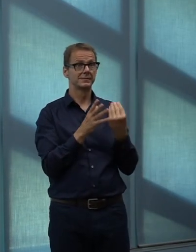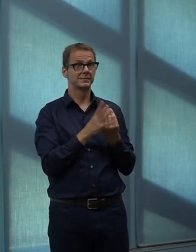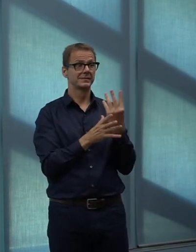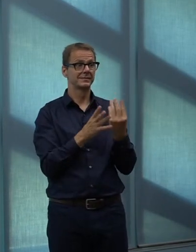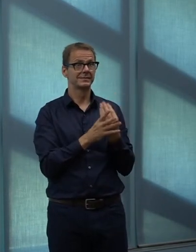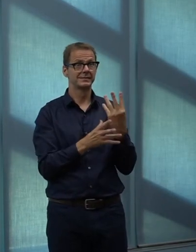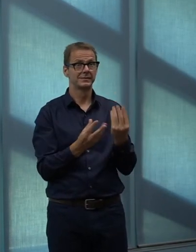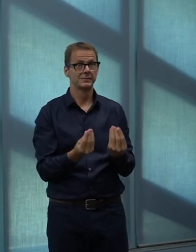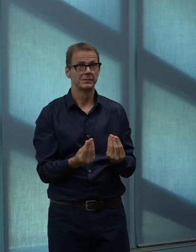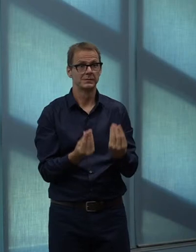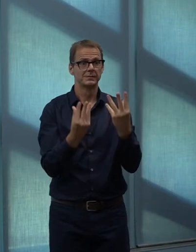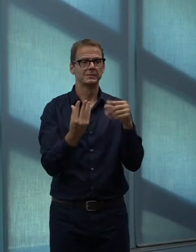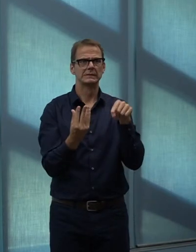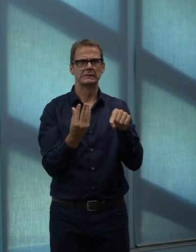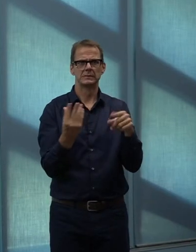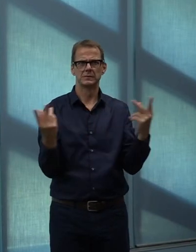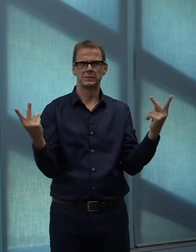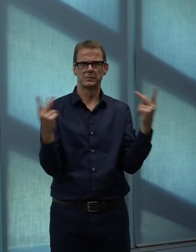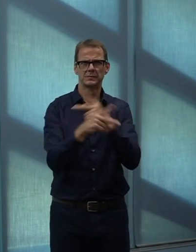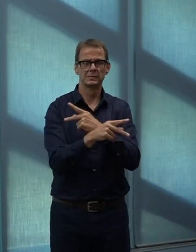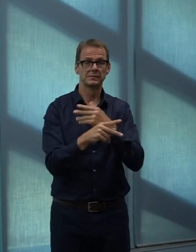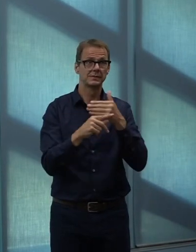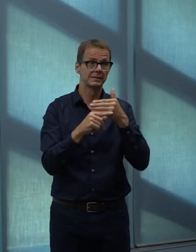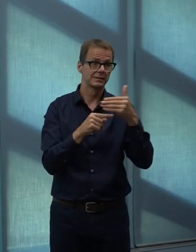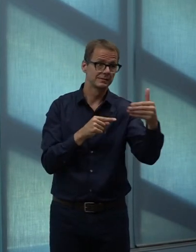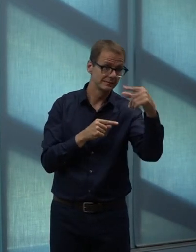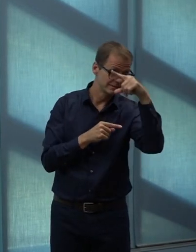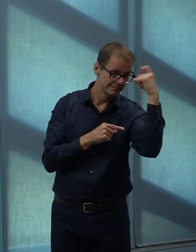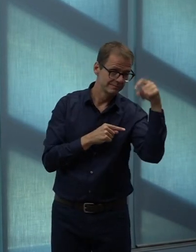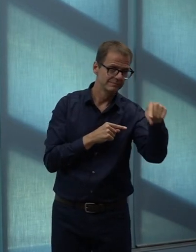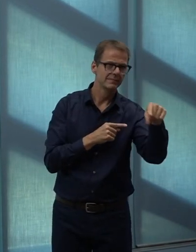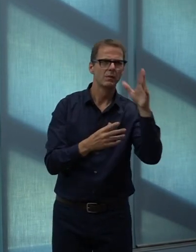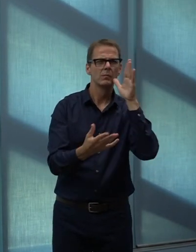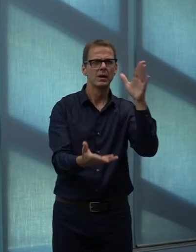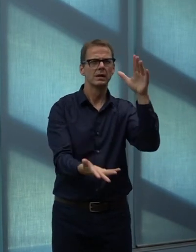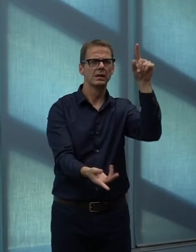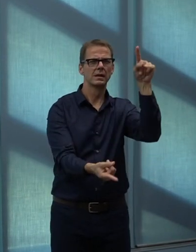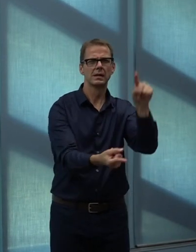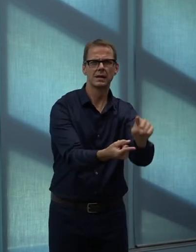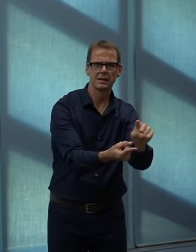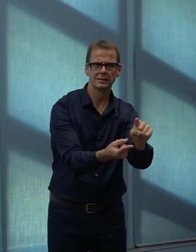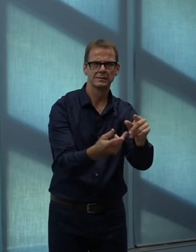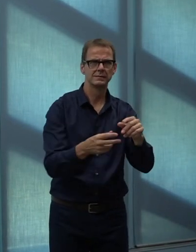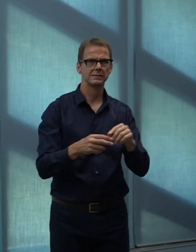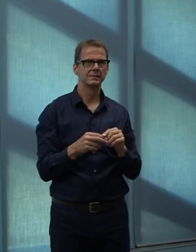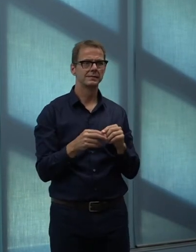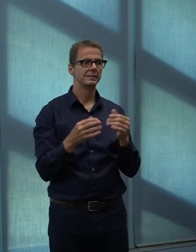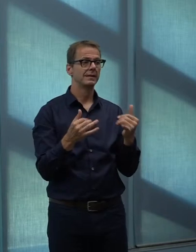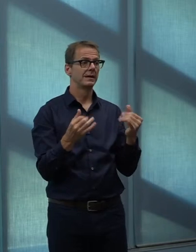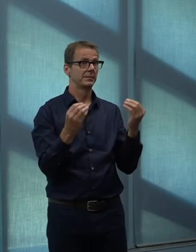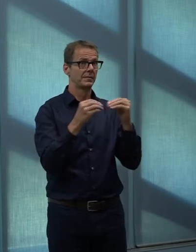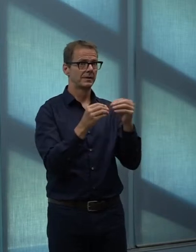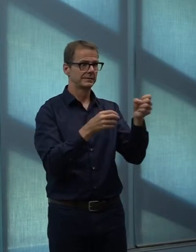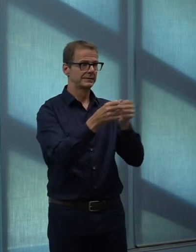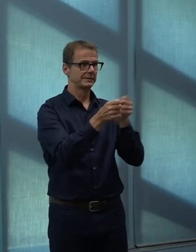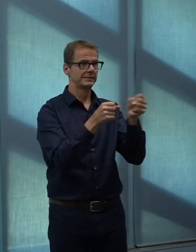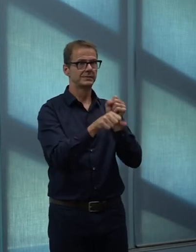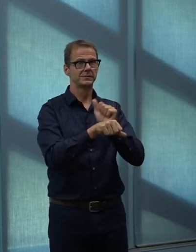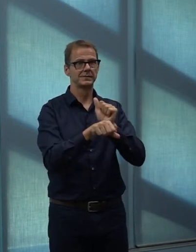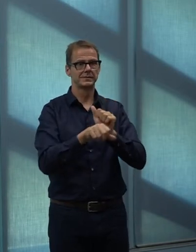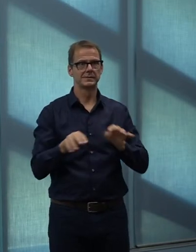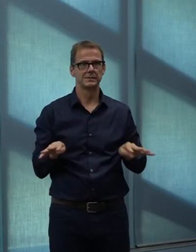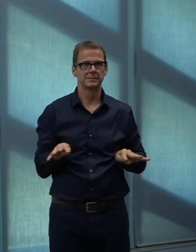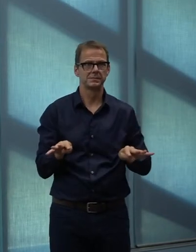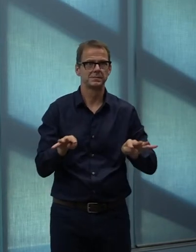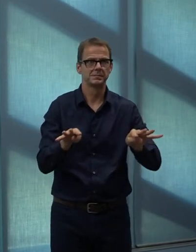severe one. So, with increased resources, we think we'll be able to catch up and make a good dent in terms